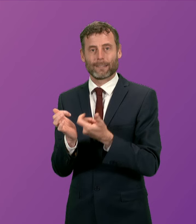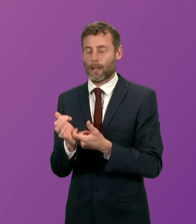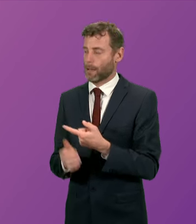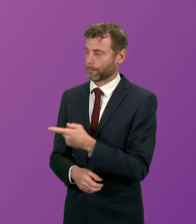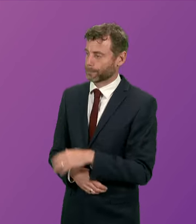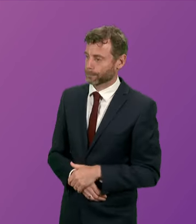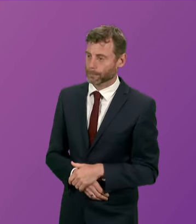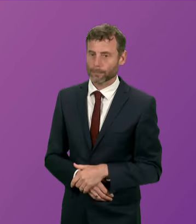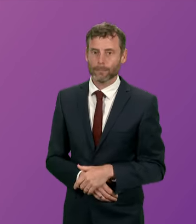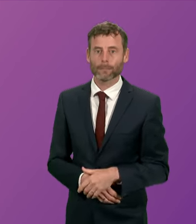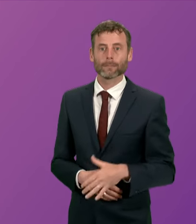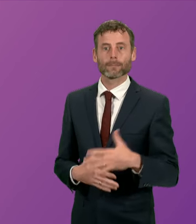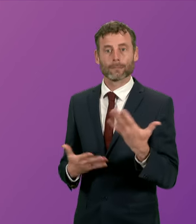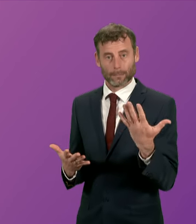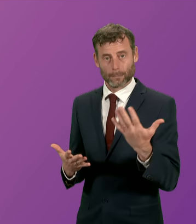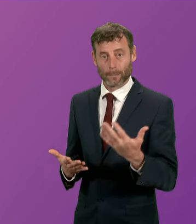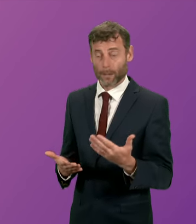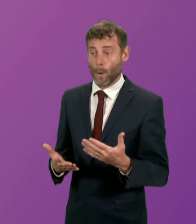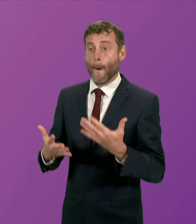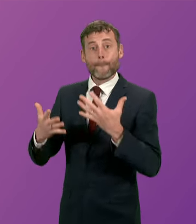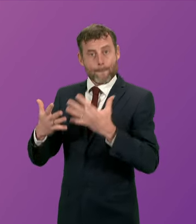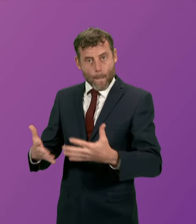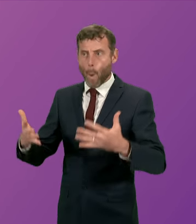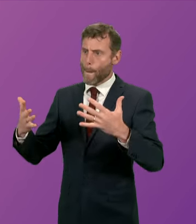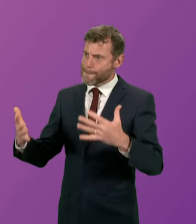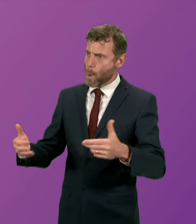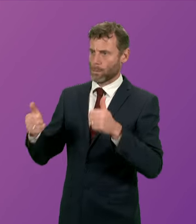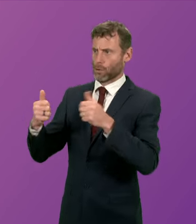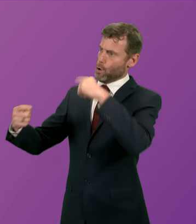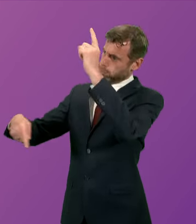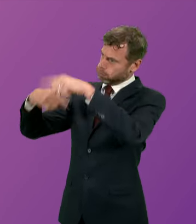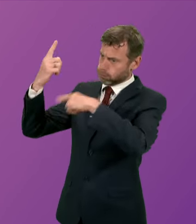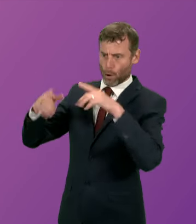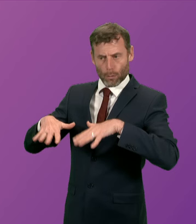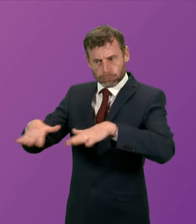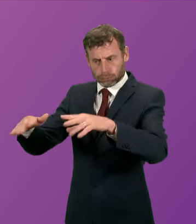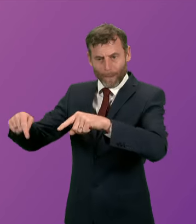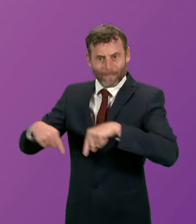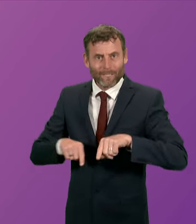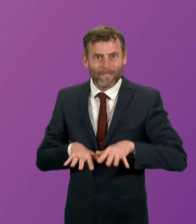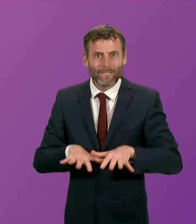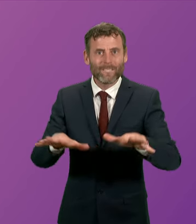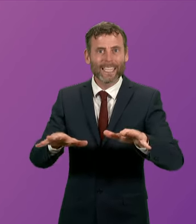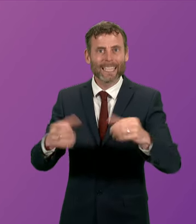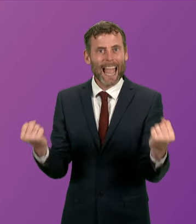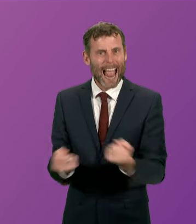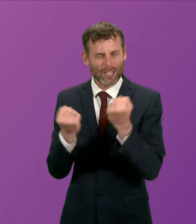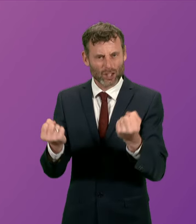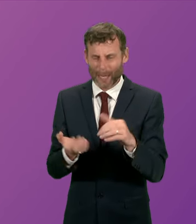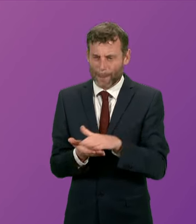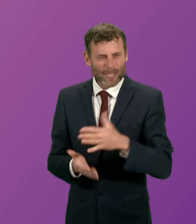declines, there is no need for investment in new coal, oil and natural gas.